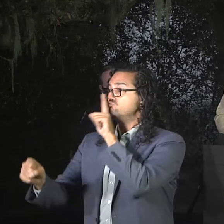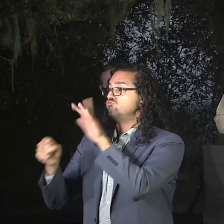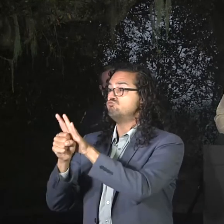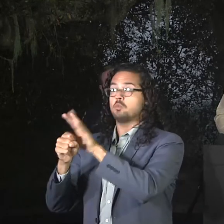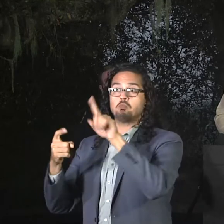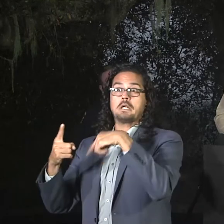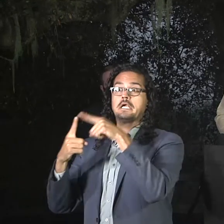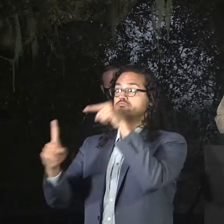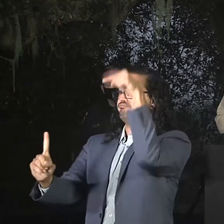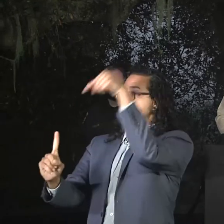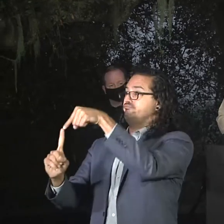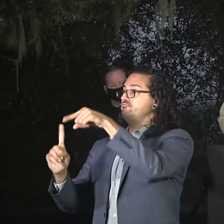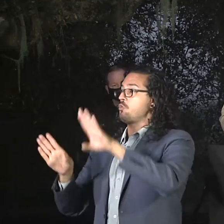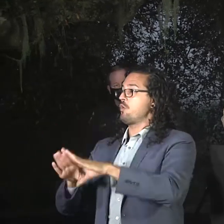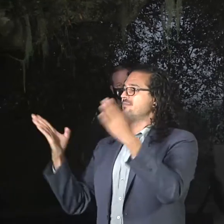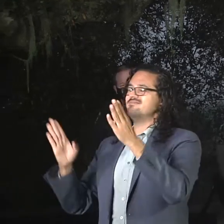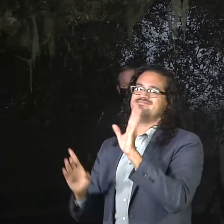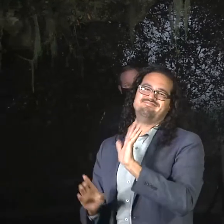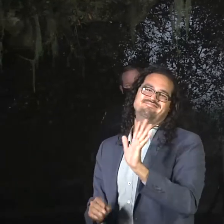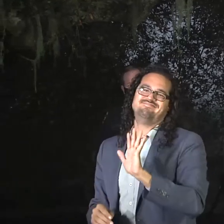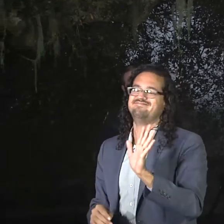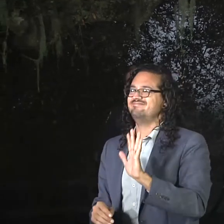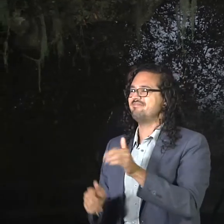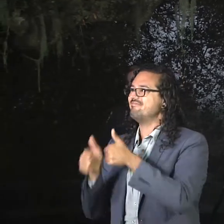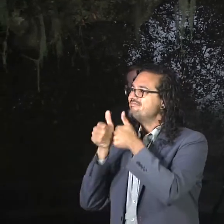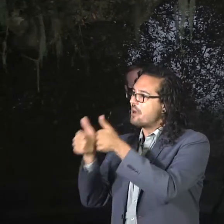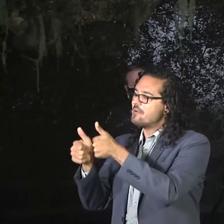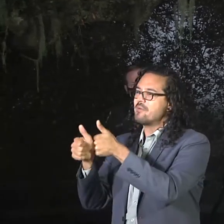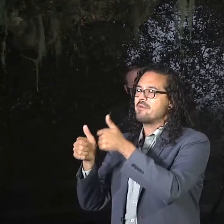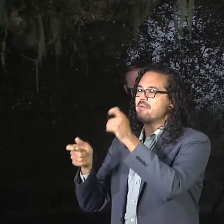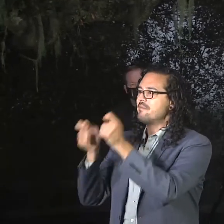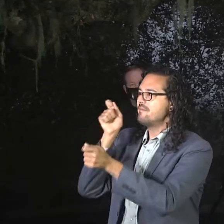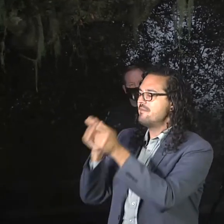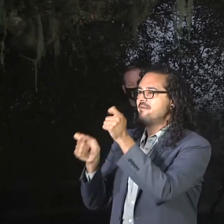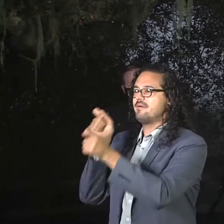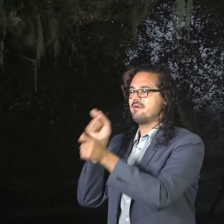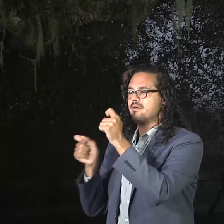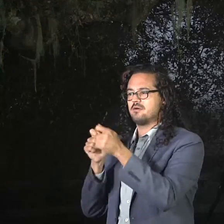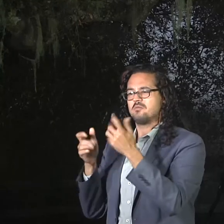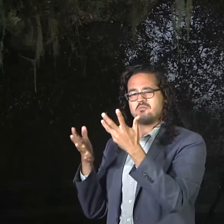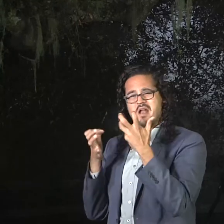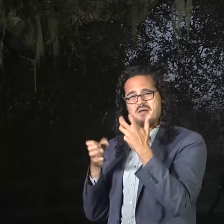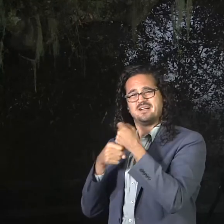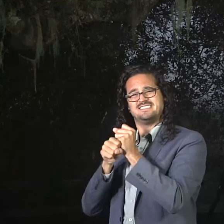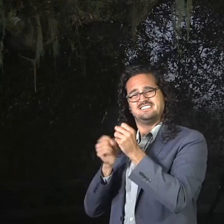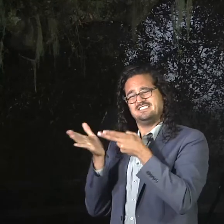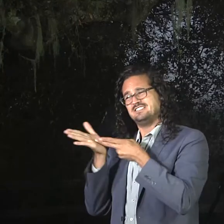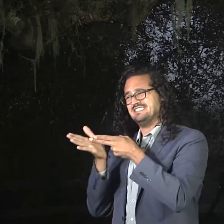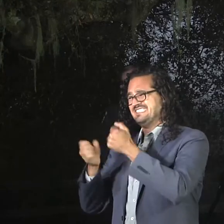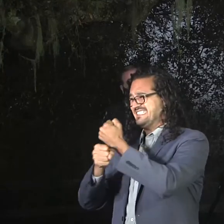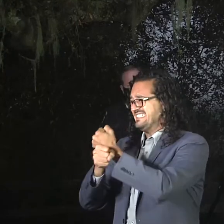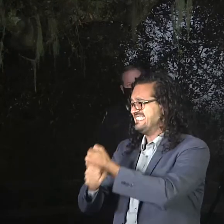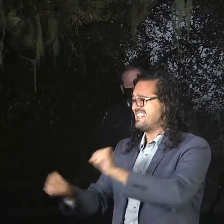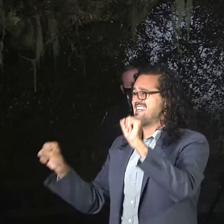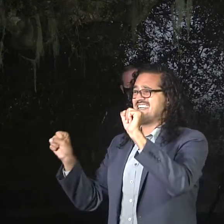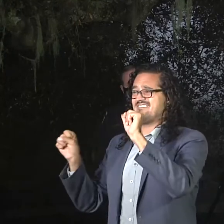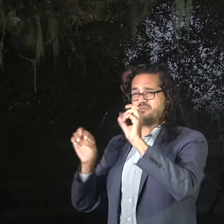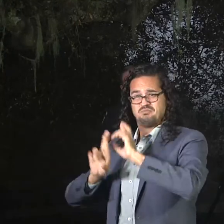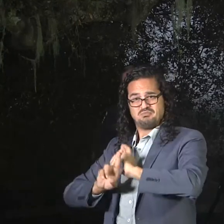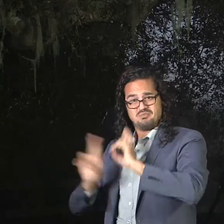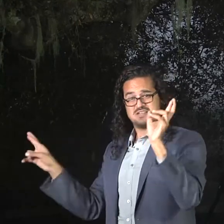to make sure when we do it, it's safe and effective and efficient, and we bring that normalcy back to these residents.